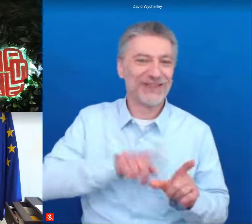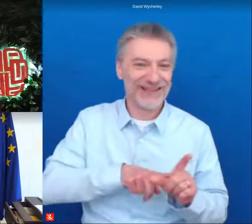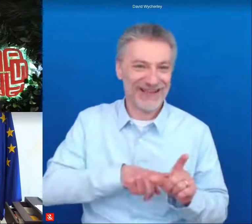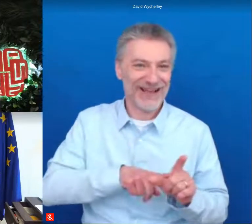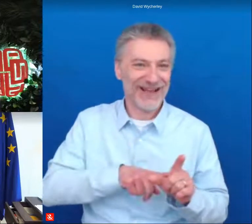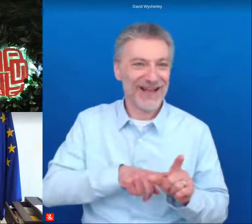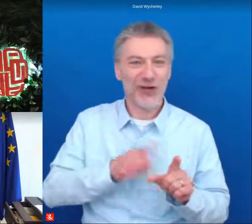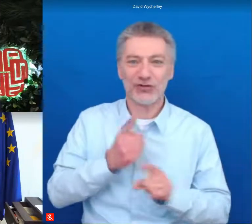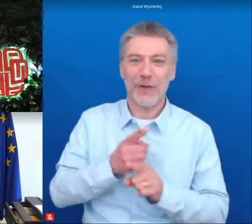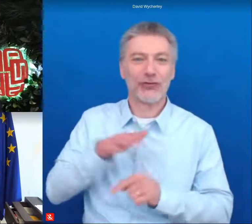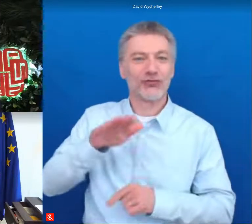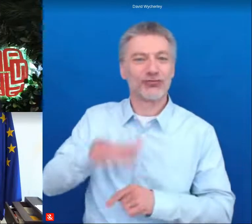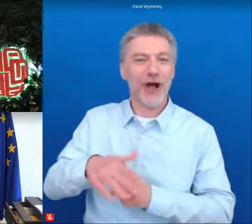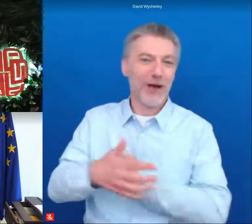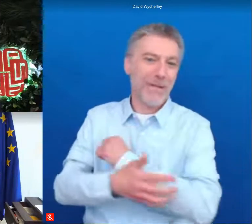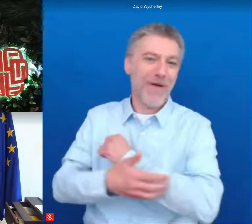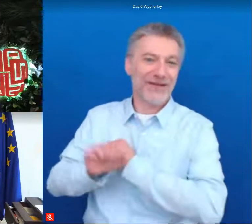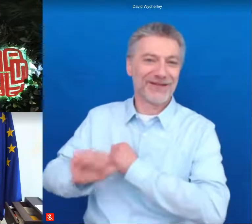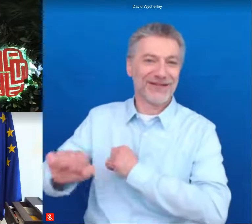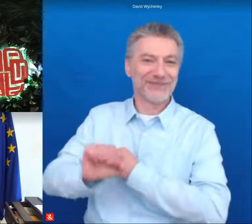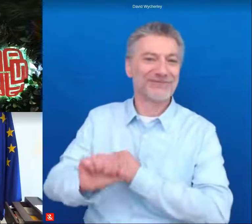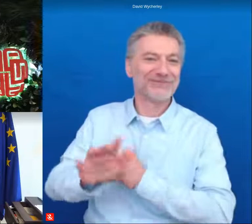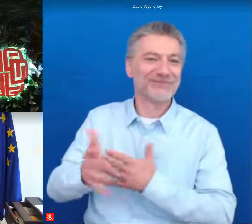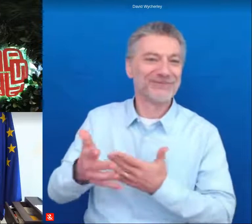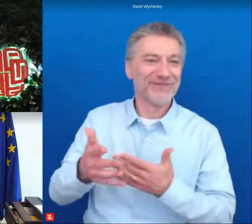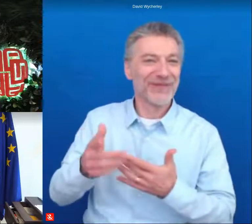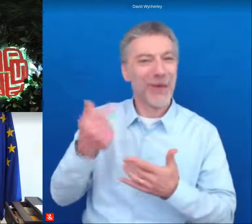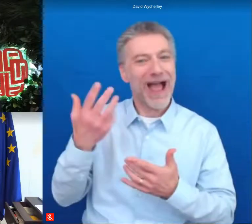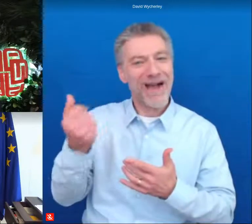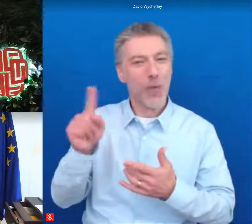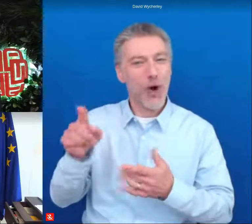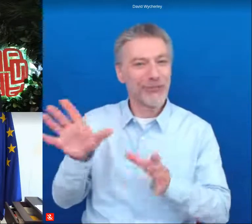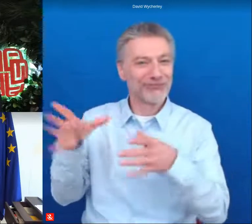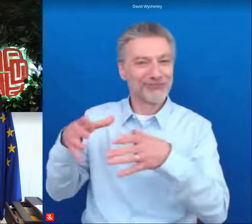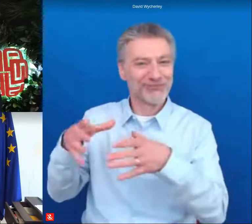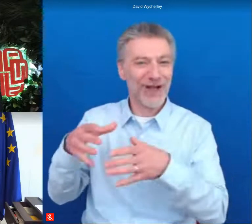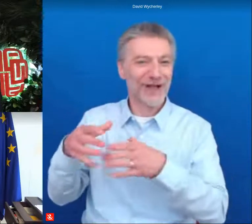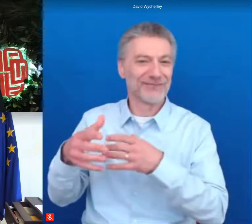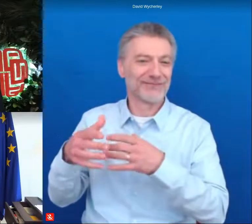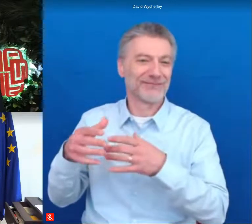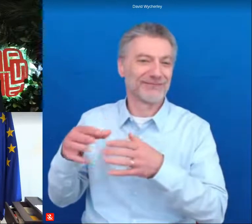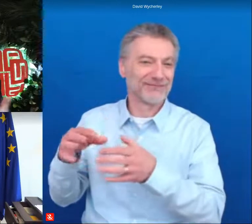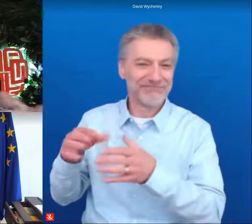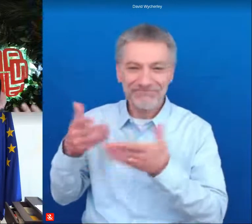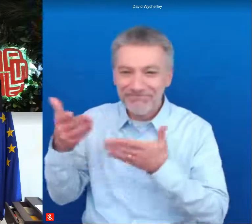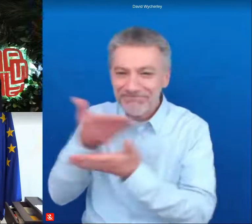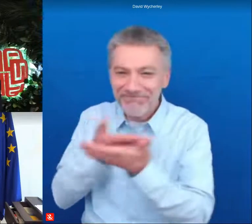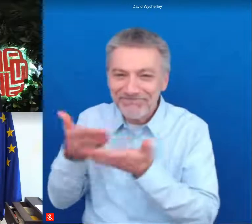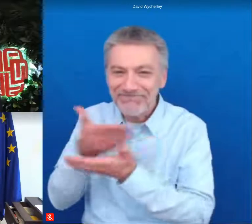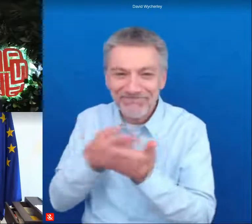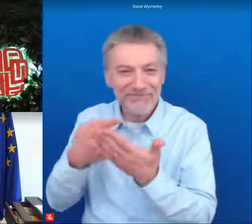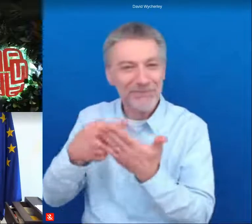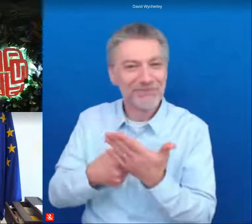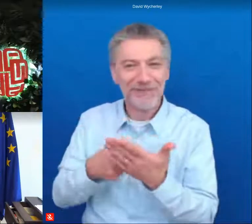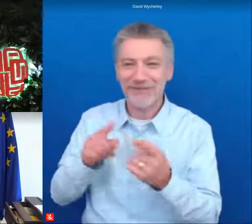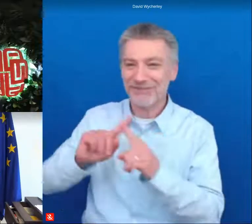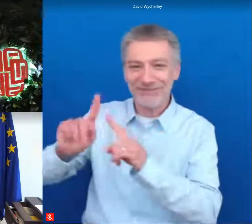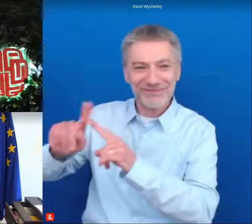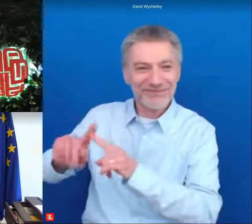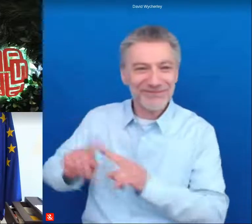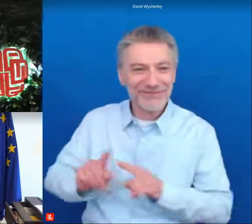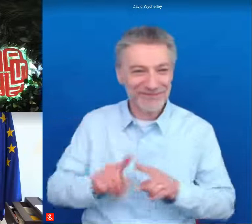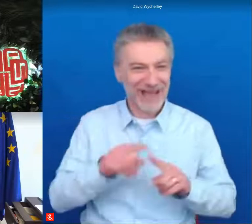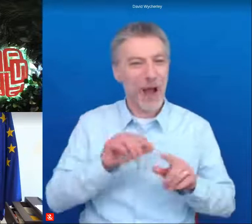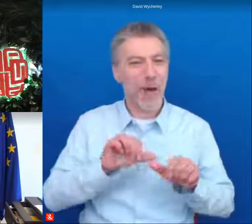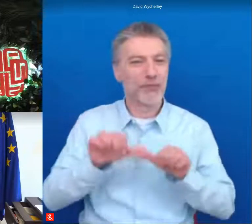poverty we have a a project which is called child union that we have been working on together with our uh partners in the progressive family